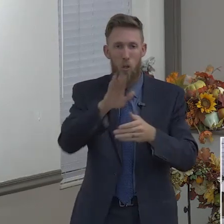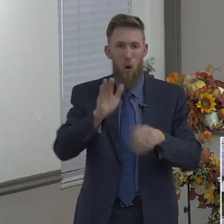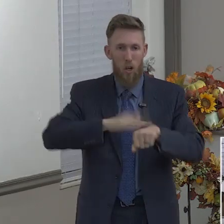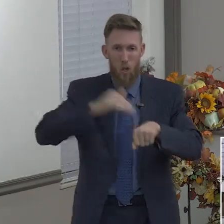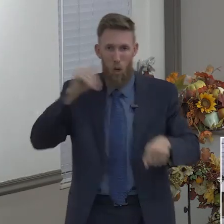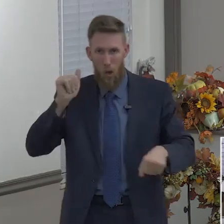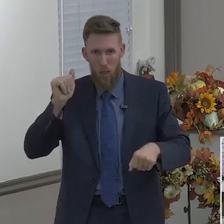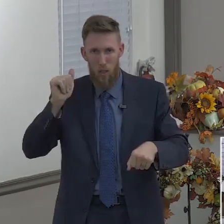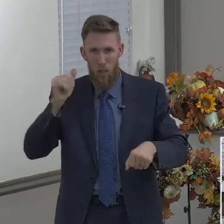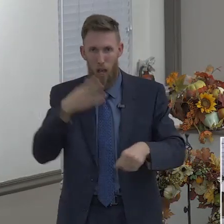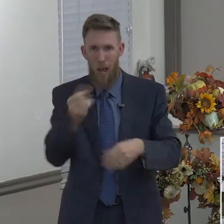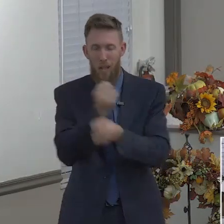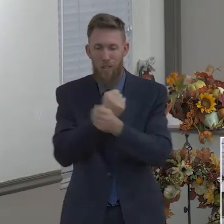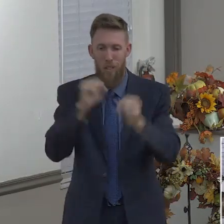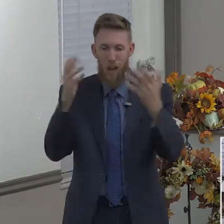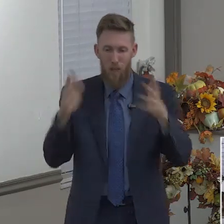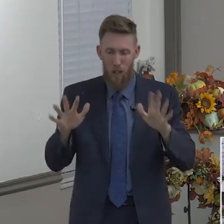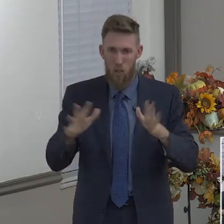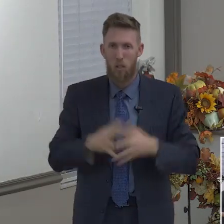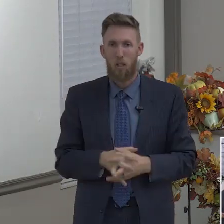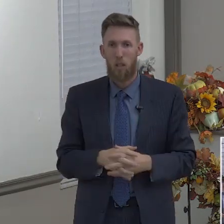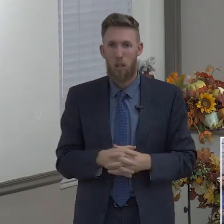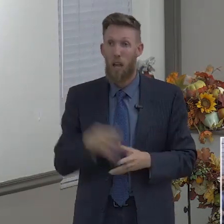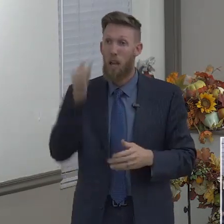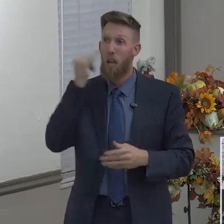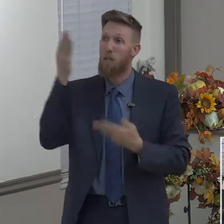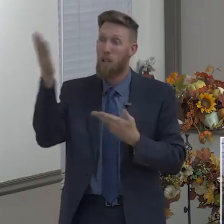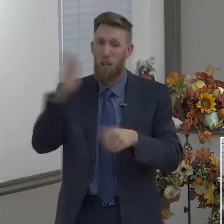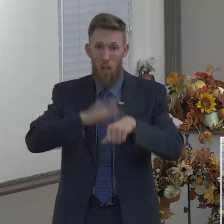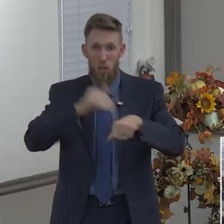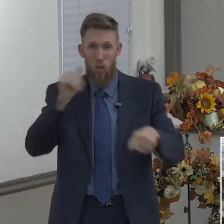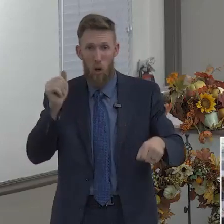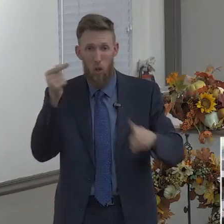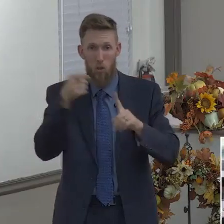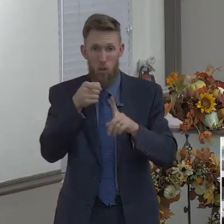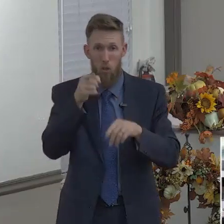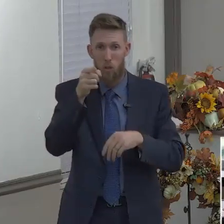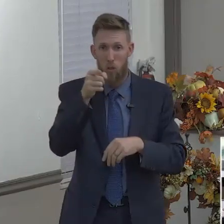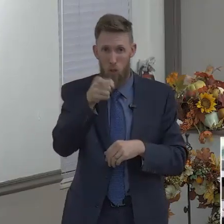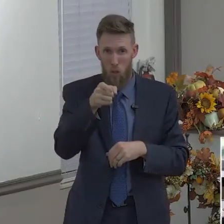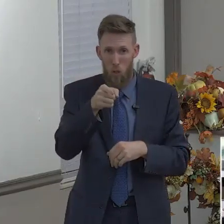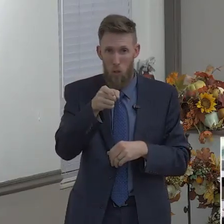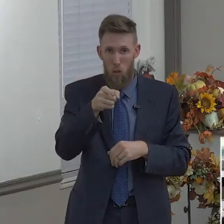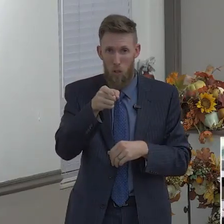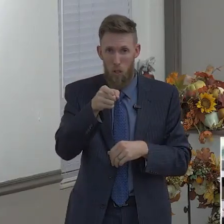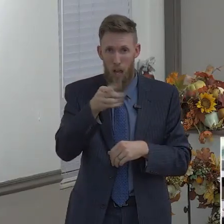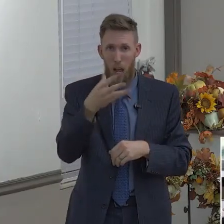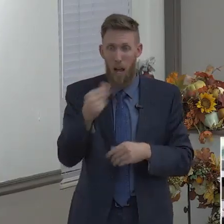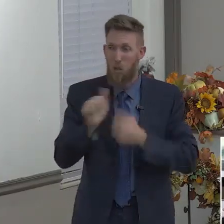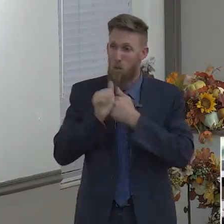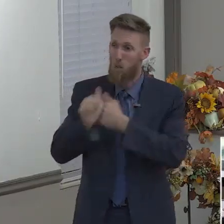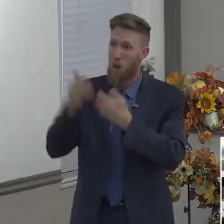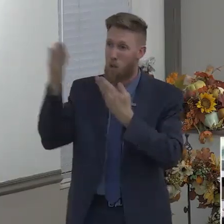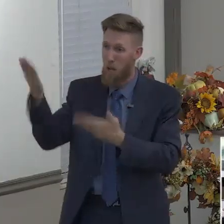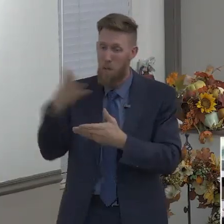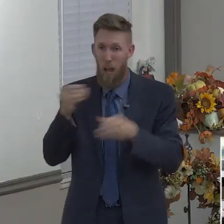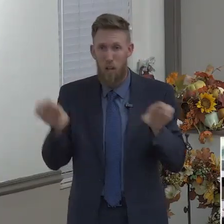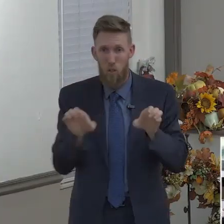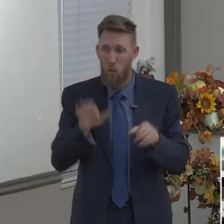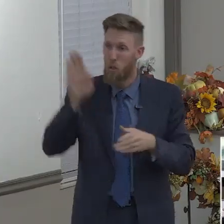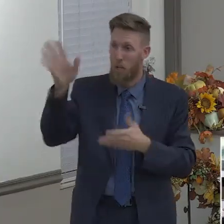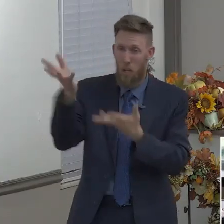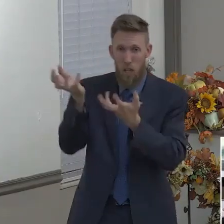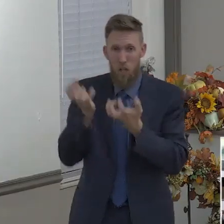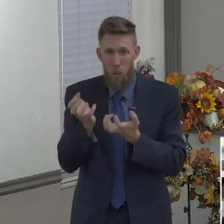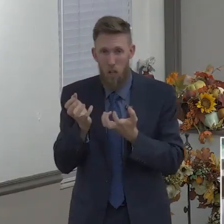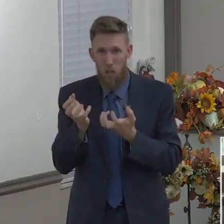In other words, what God has called you to, you're not going to fall. Why? Because you made sure of it. When the devil attacks, when the devil tries to get you out of